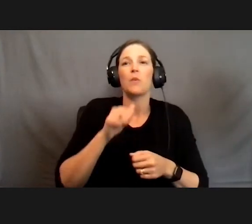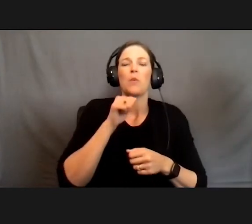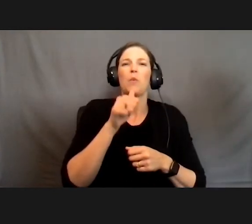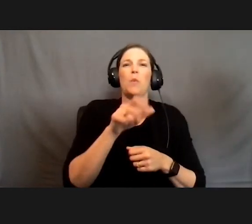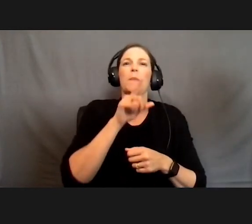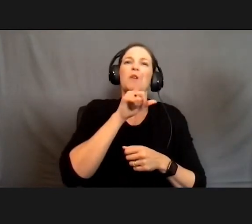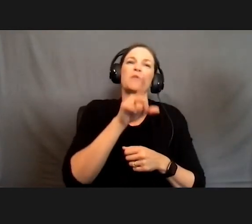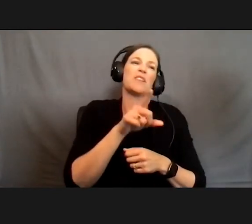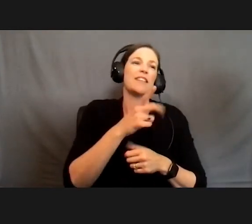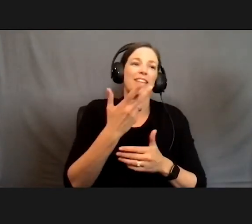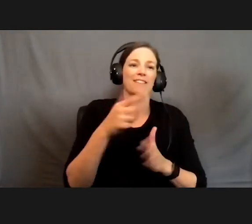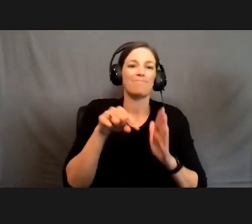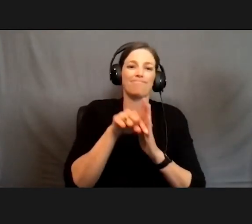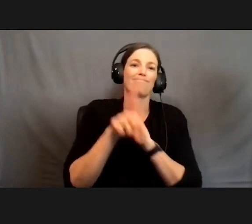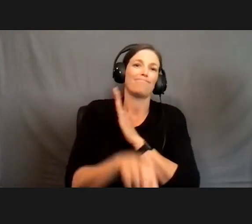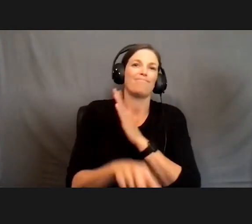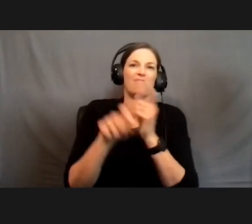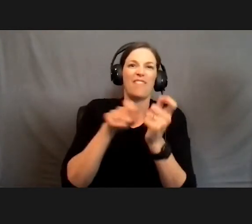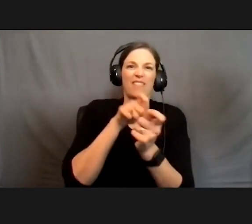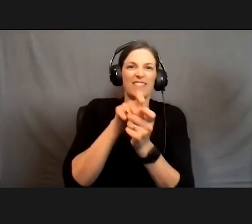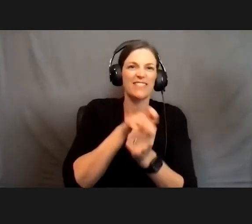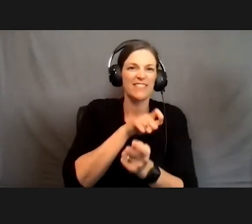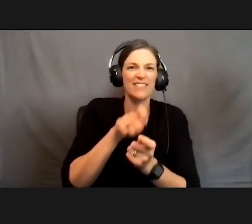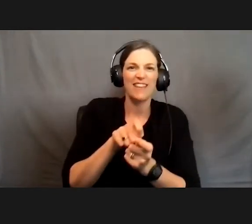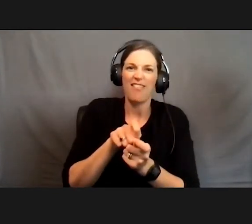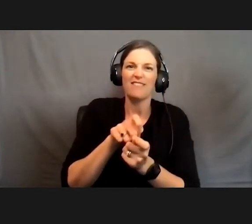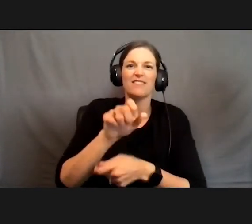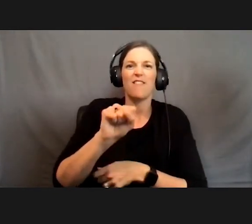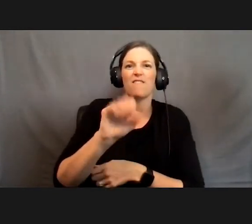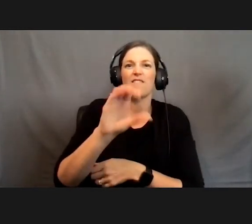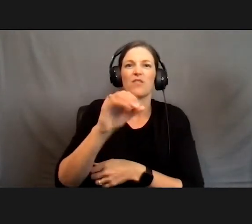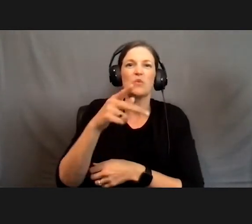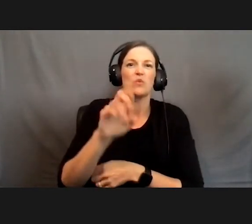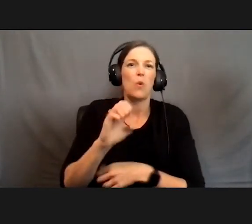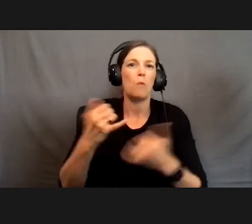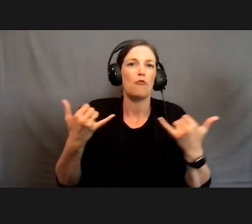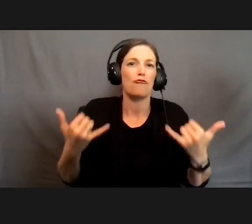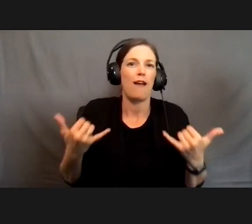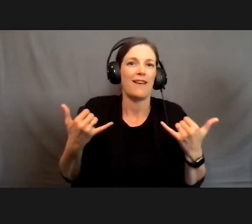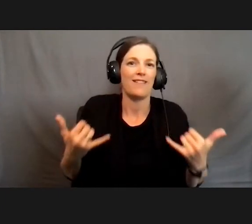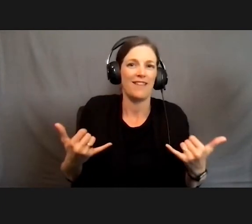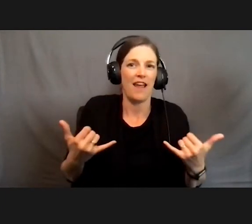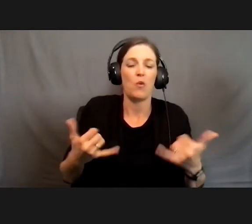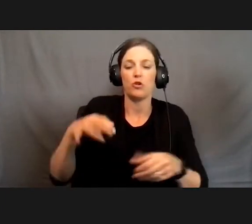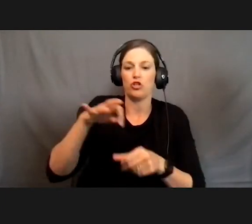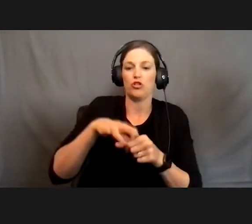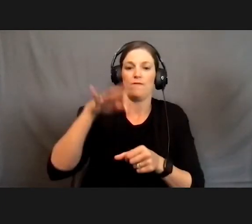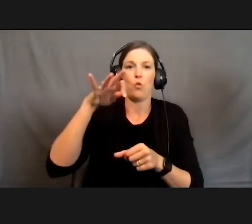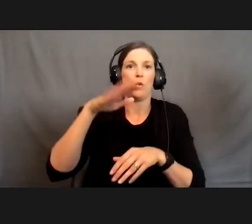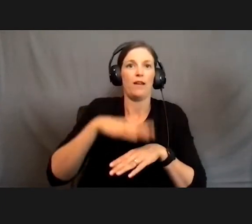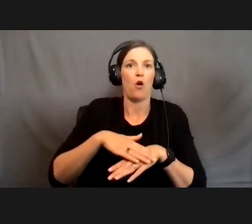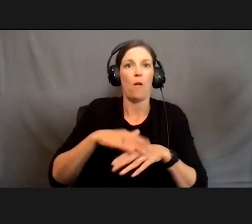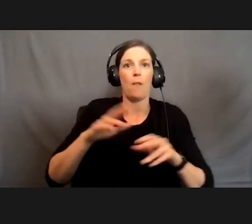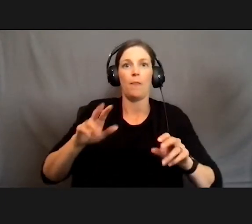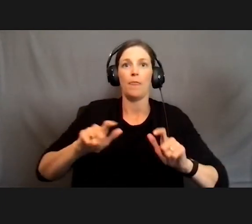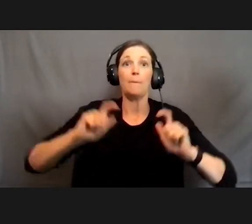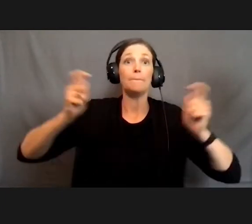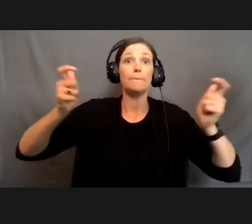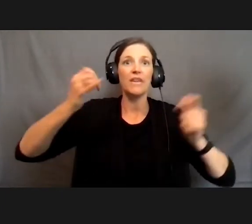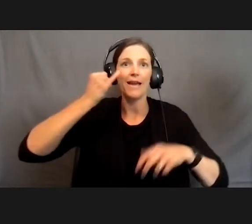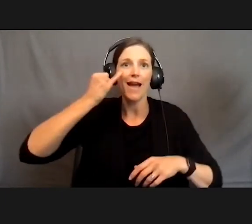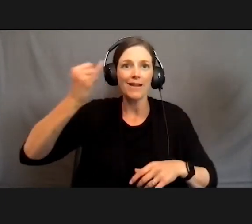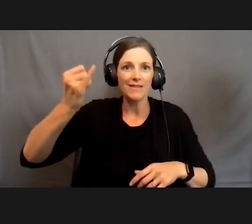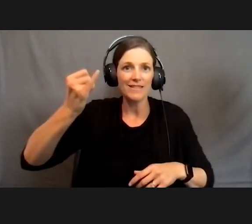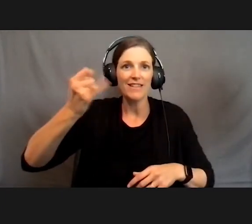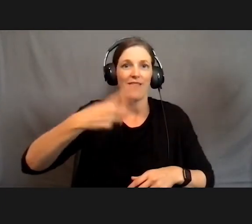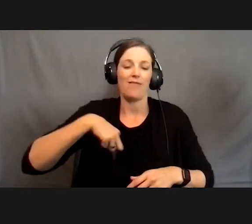the scope, so to speak, at this moment. So we're voting on that idea that we want to